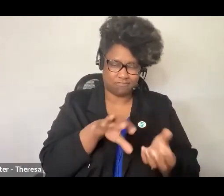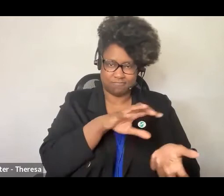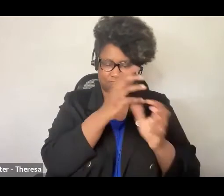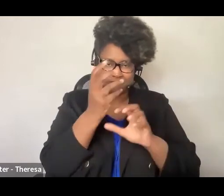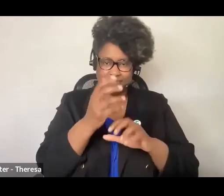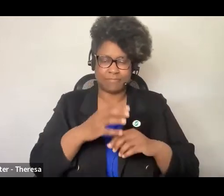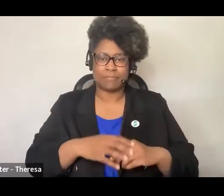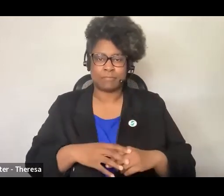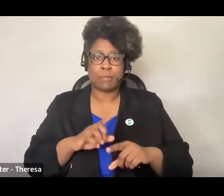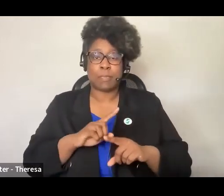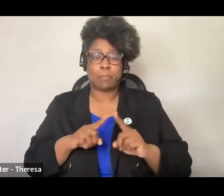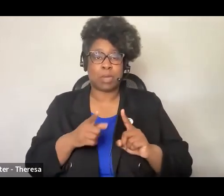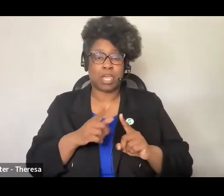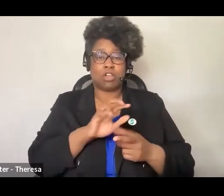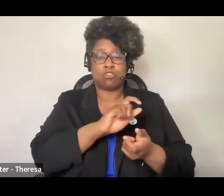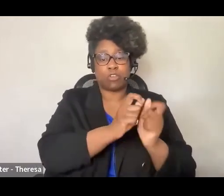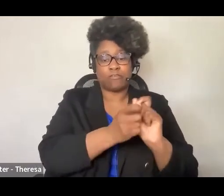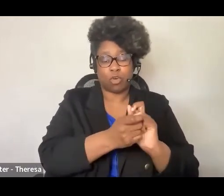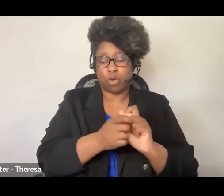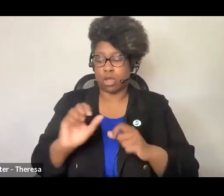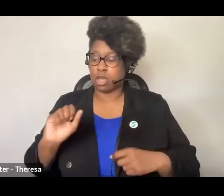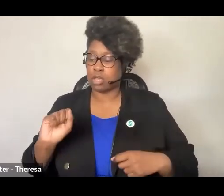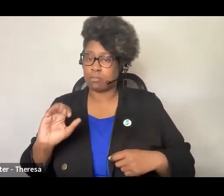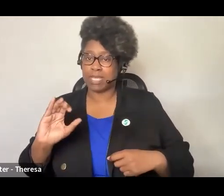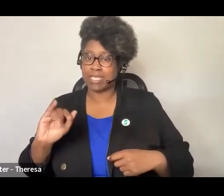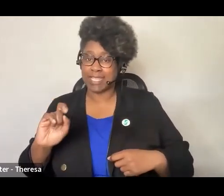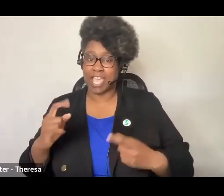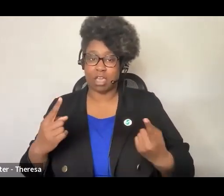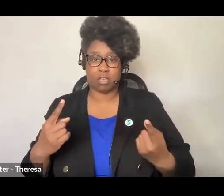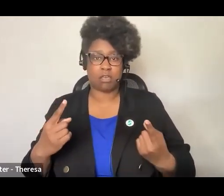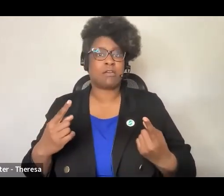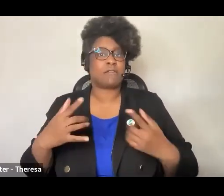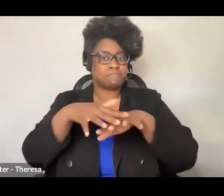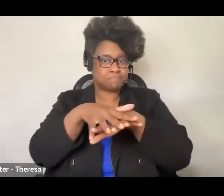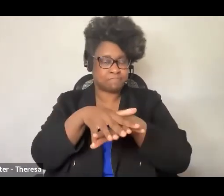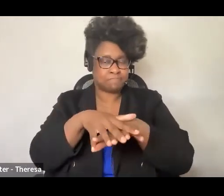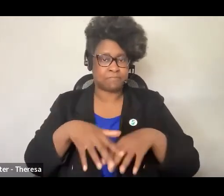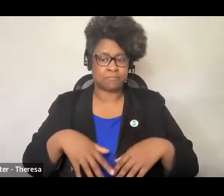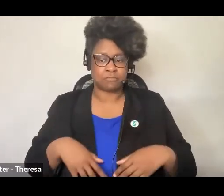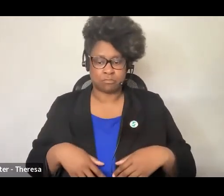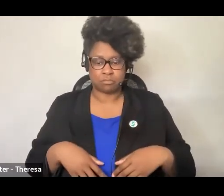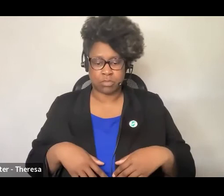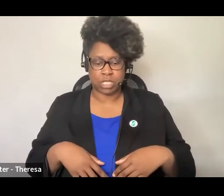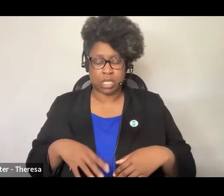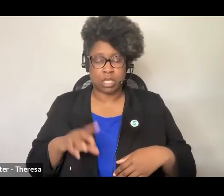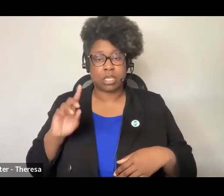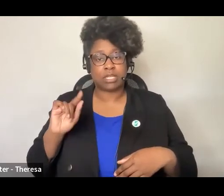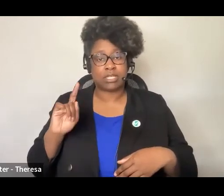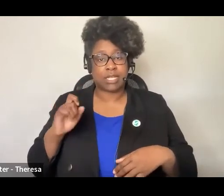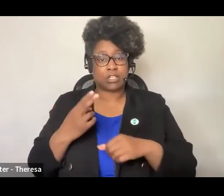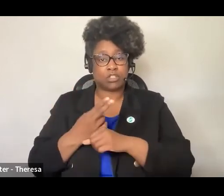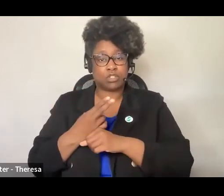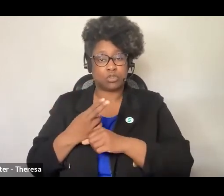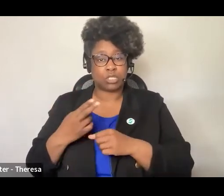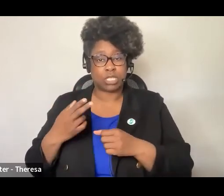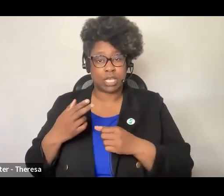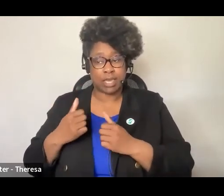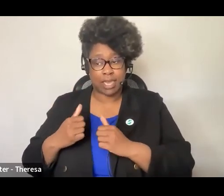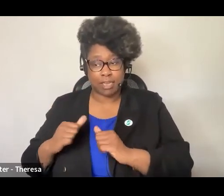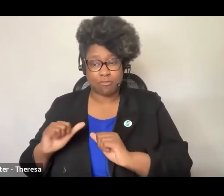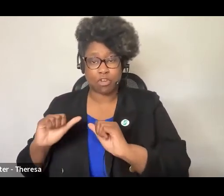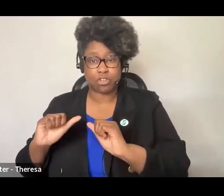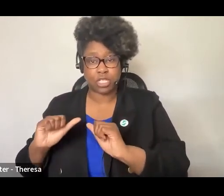intersect. Whereas the comprehensive school reform models were externally developed, data use efforts are often locally developed.